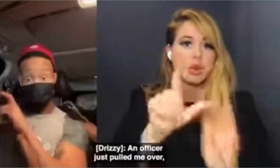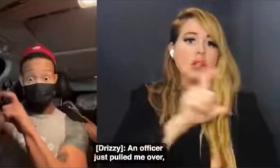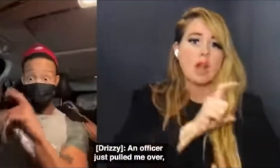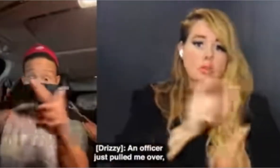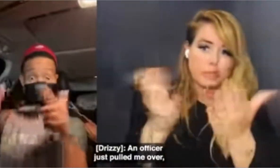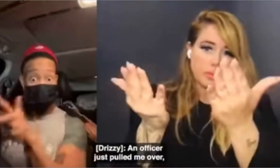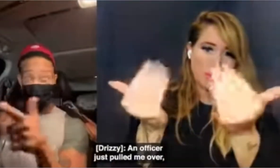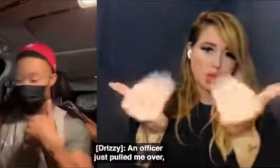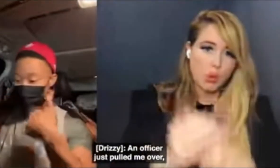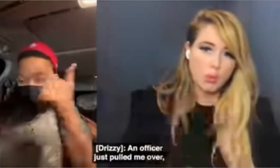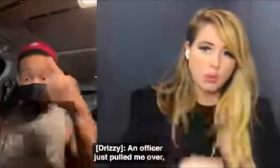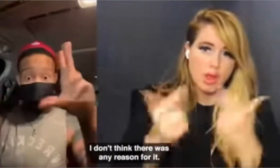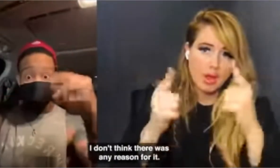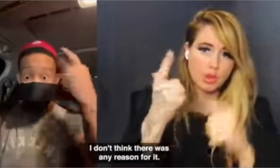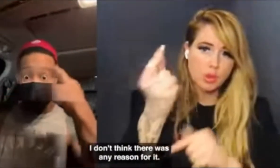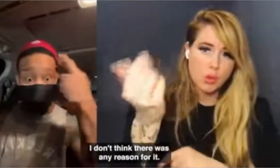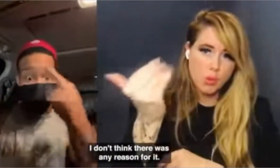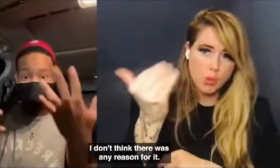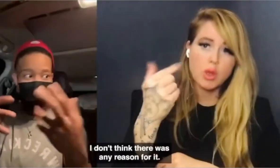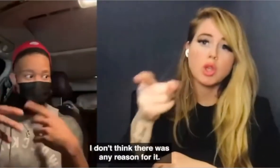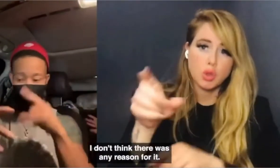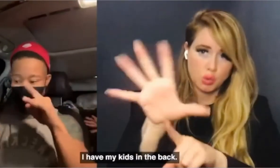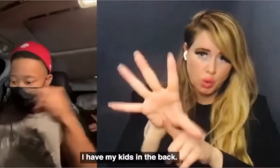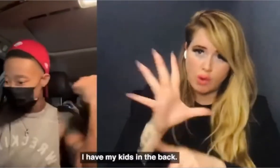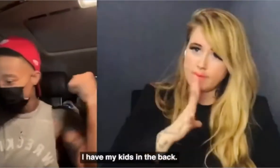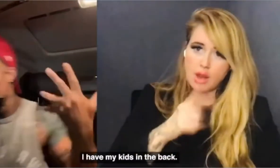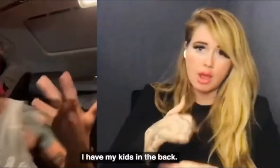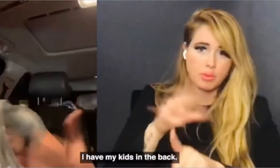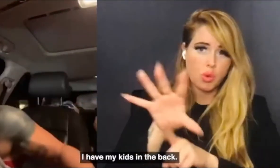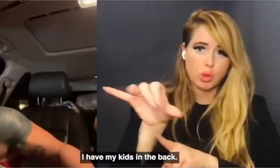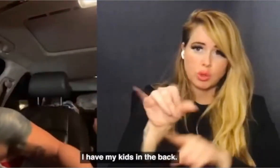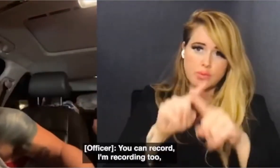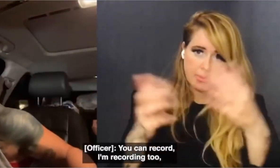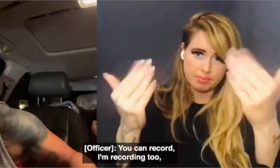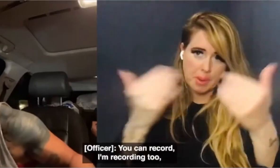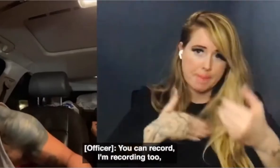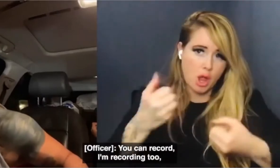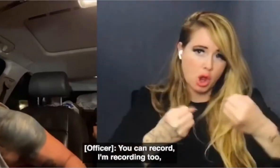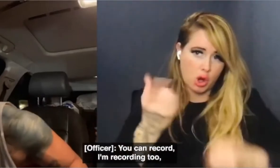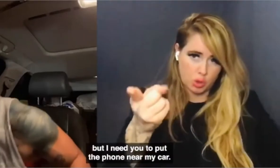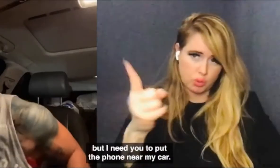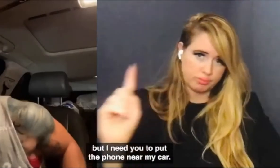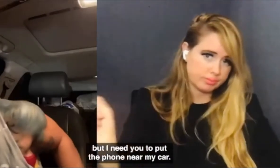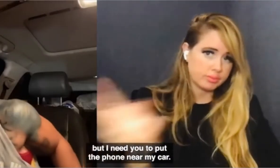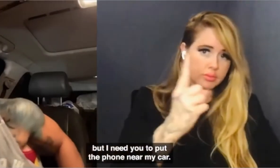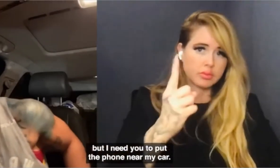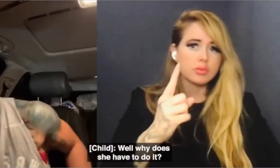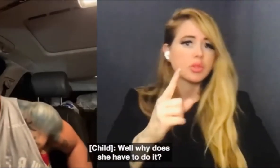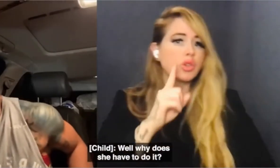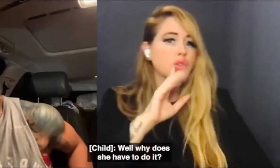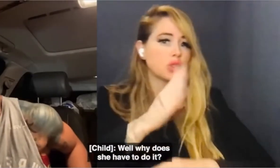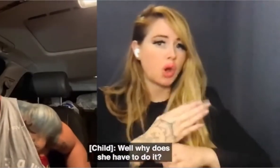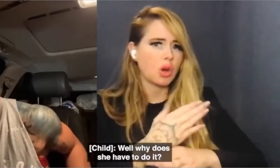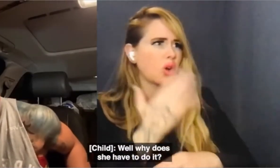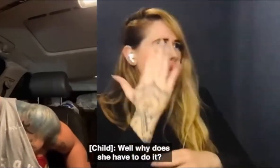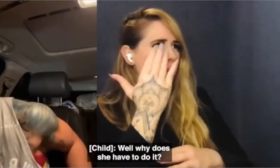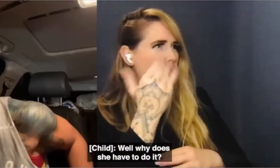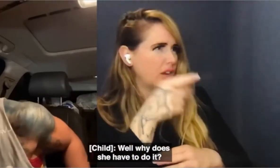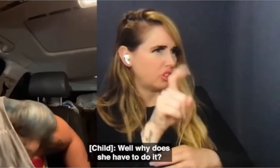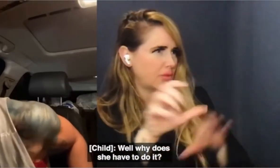Let's go. Let's go. Let's You can record. I'm recording too, but I need you to come to the front of my car. Why does she have to do it?